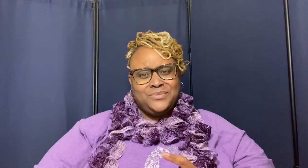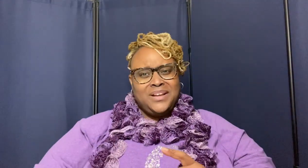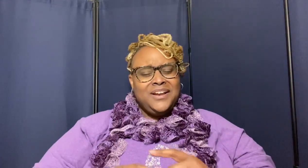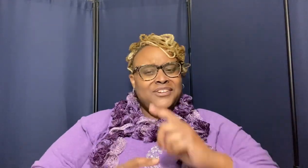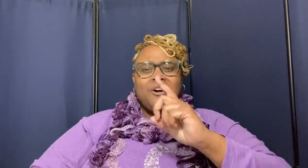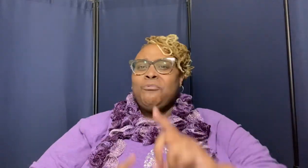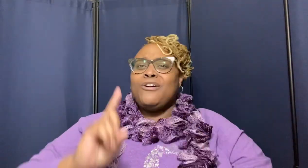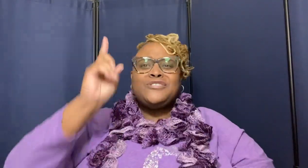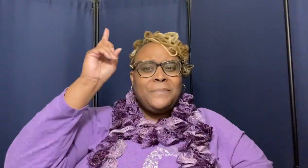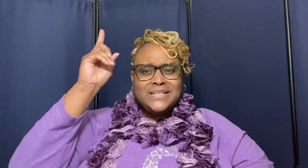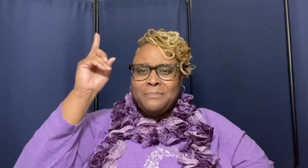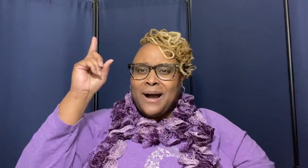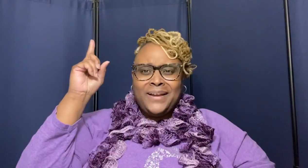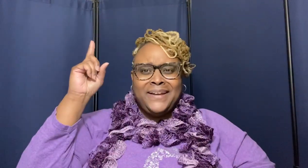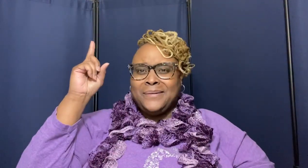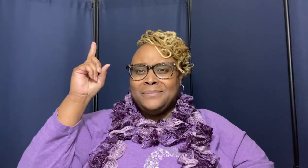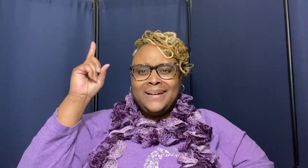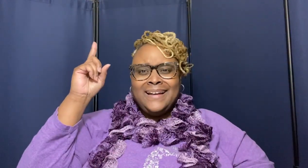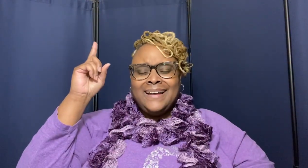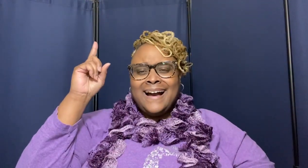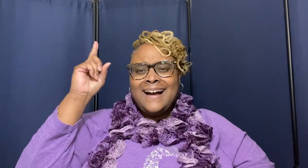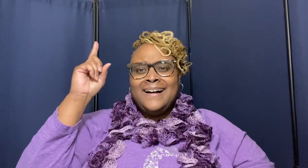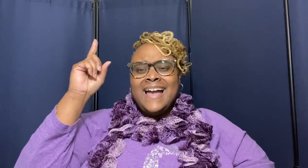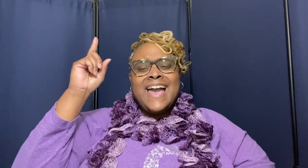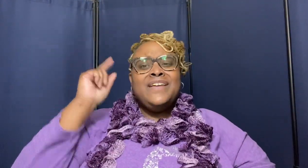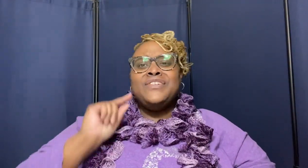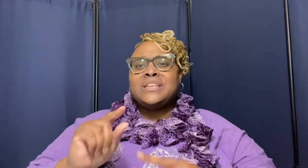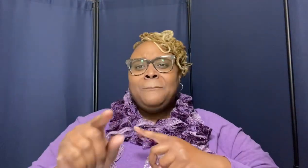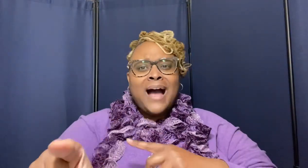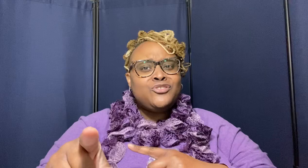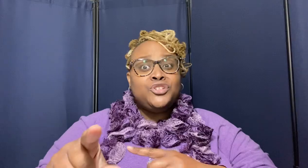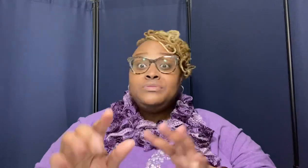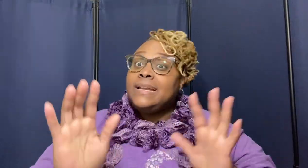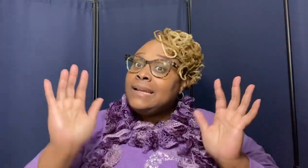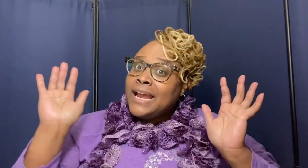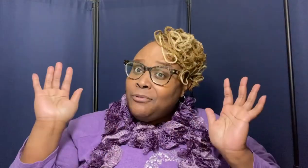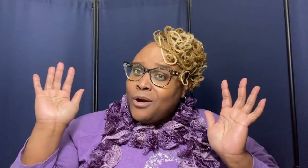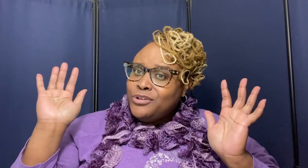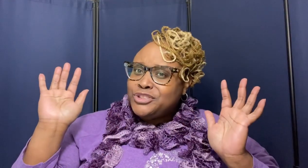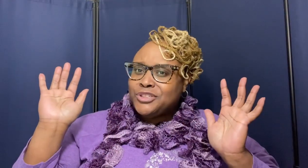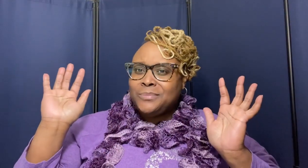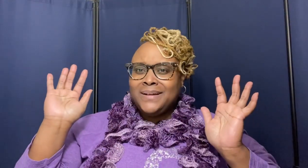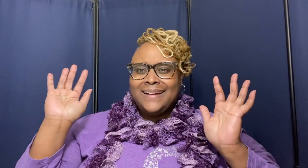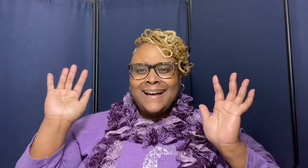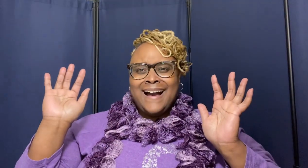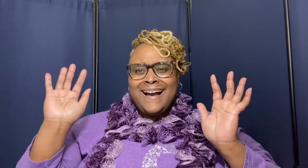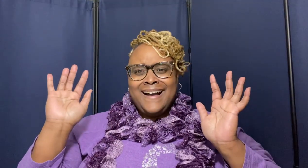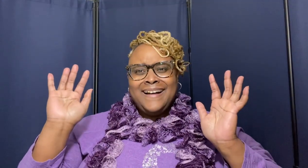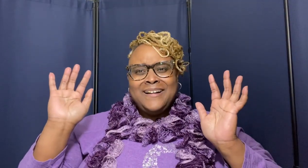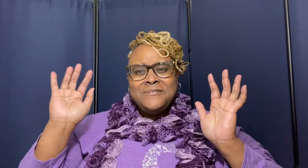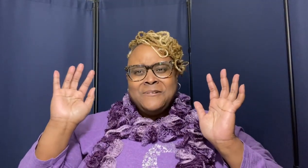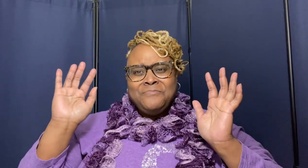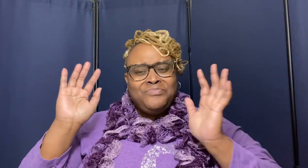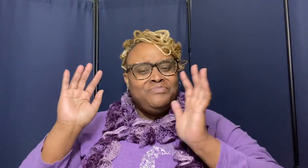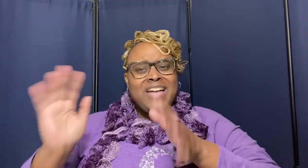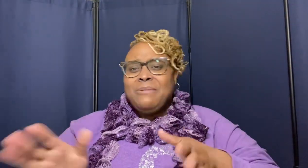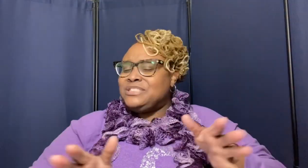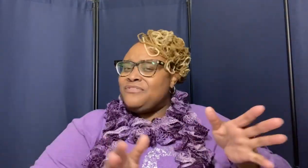your worship is about him huh and if it's about you then it ain't worship huh that was the